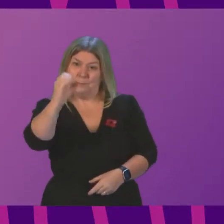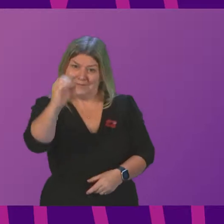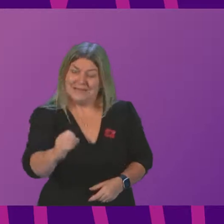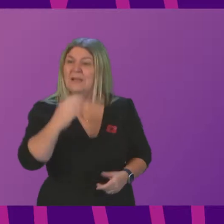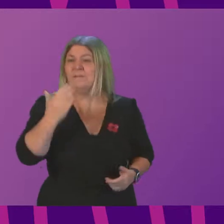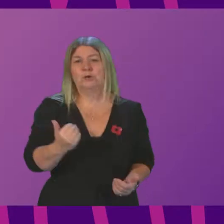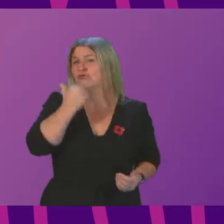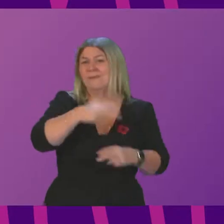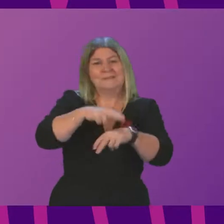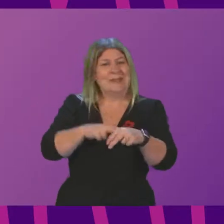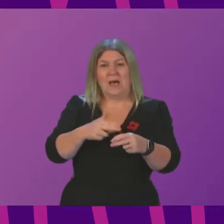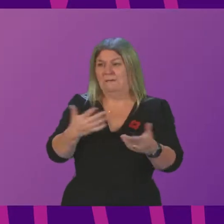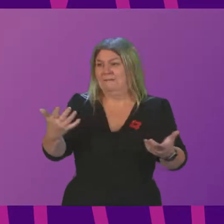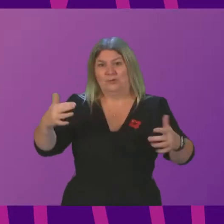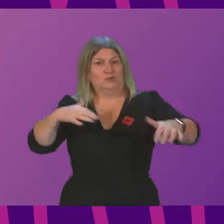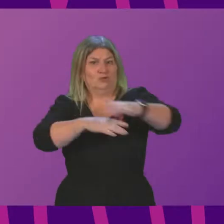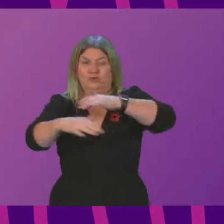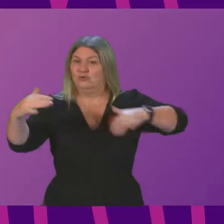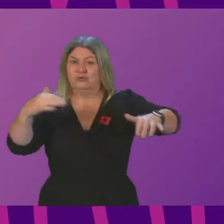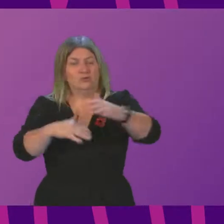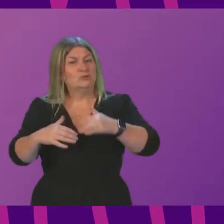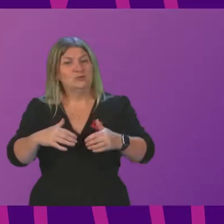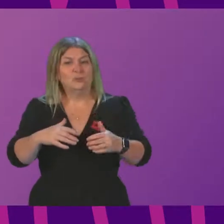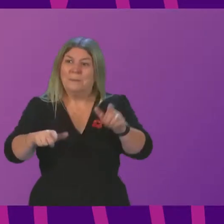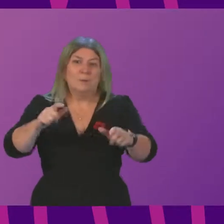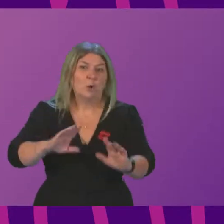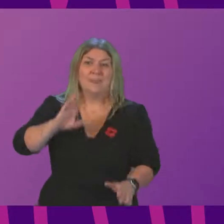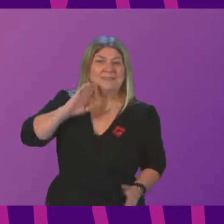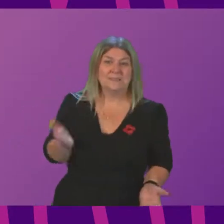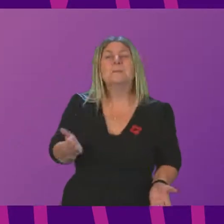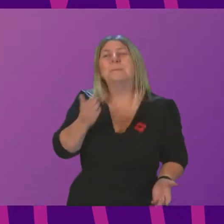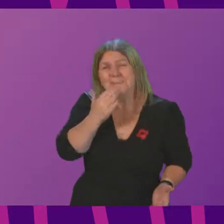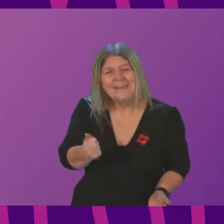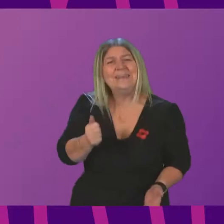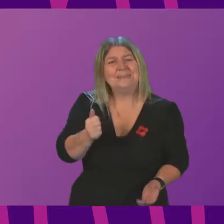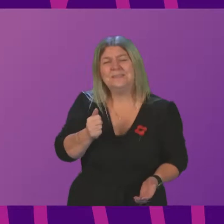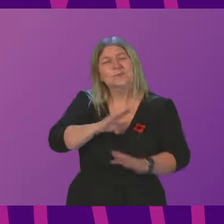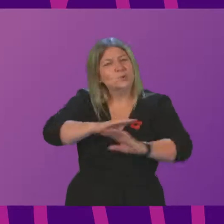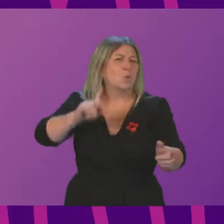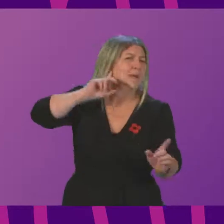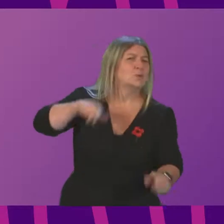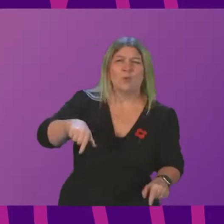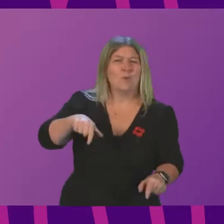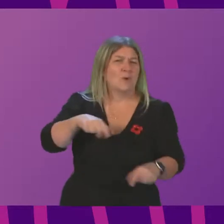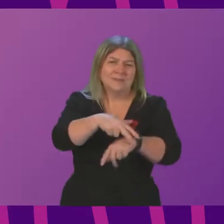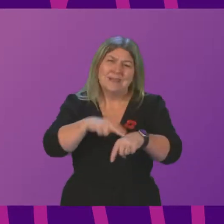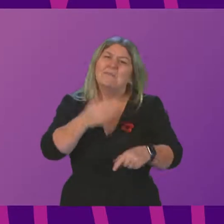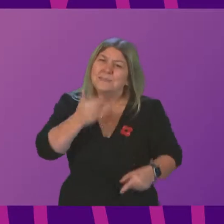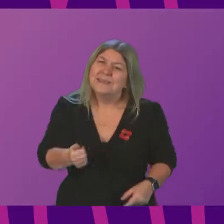that they are understaffed and not enough of them. Listen to NHS staff, don't ignore them. And I'm sorry Deputy First